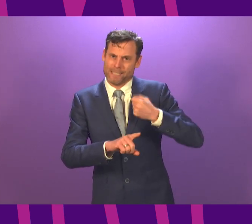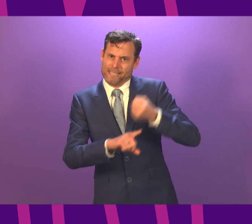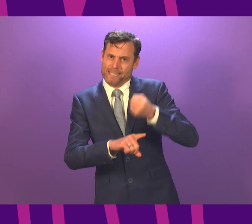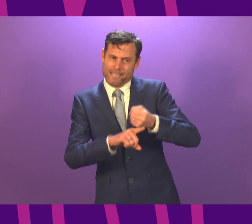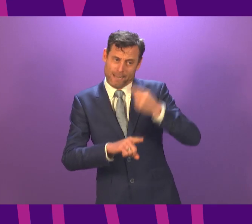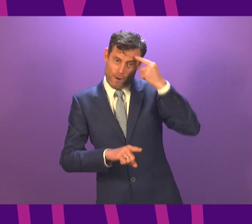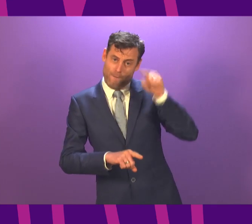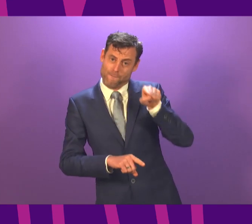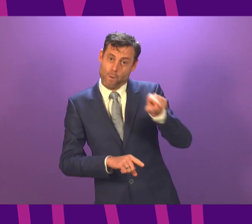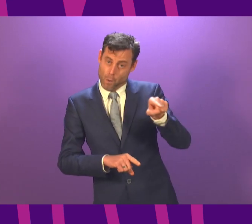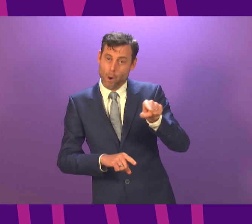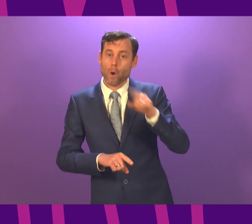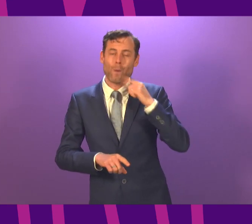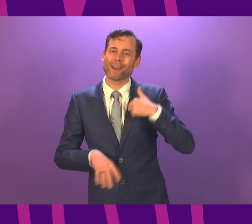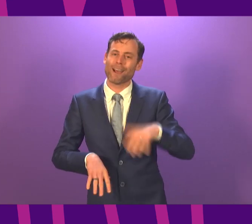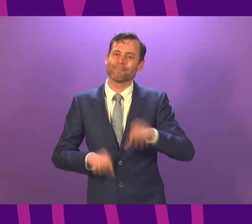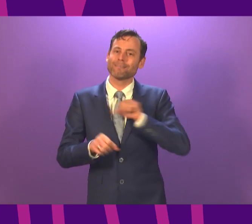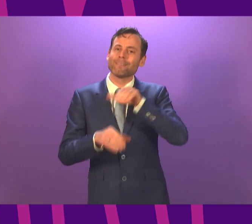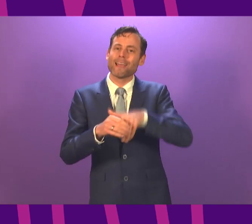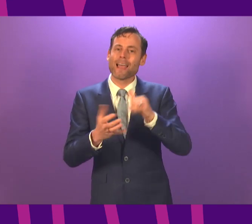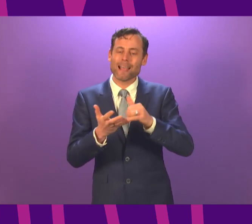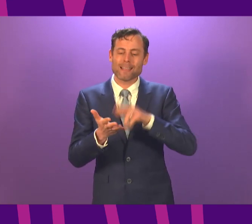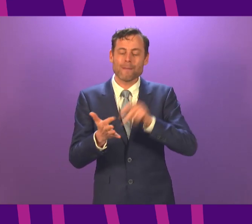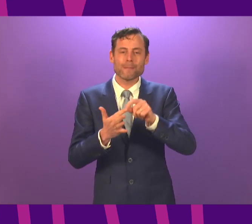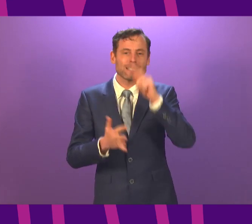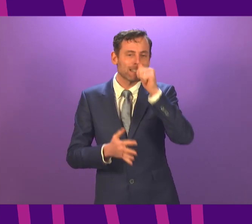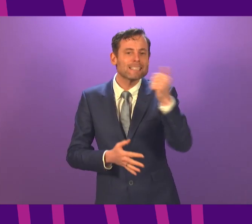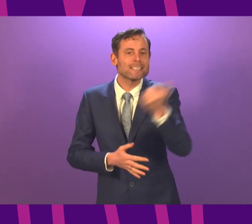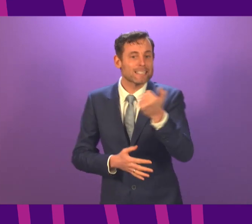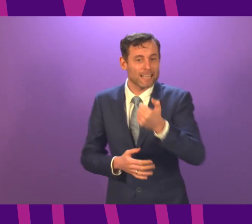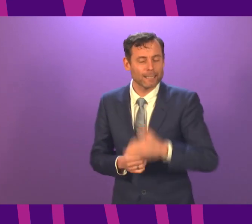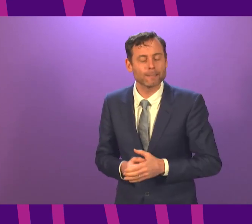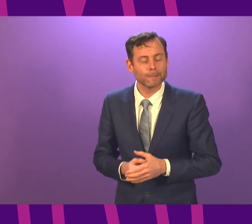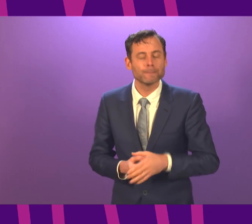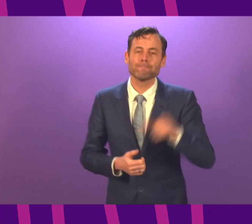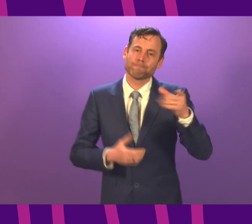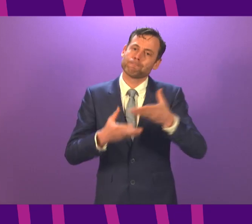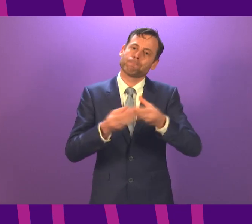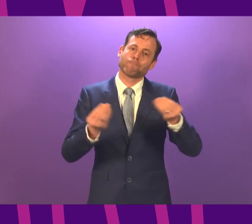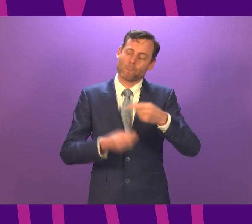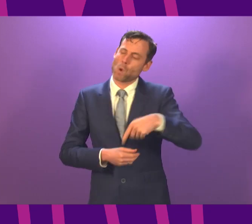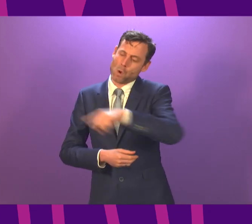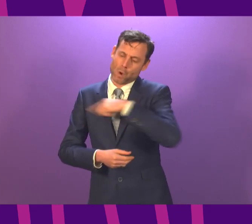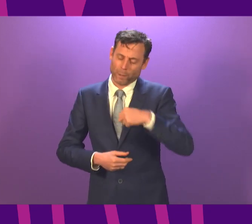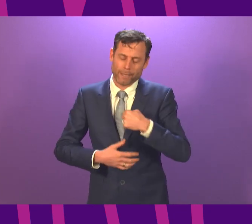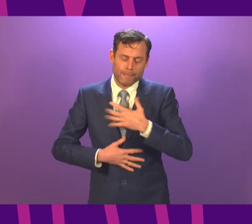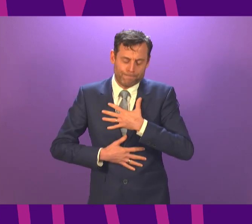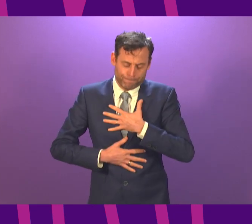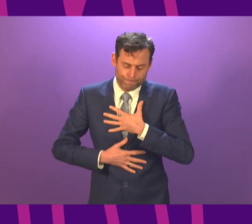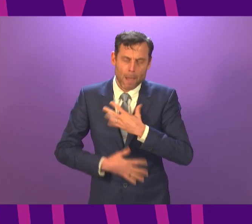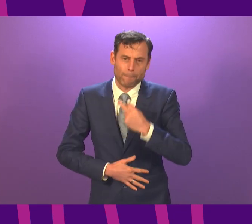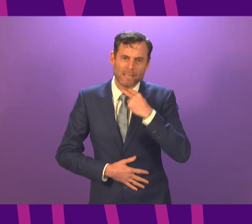joined the SNP as a 16-year-old. We will all miss her hugely. And in paying